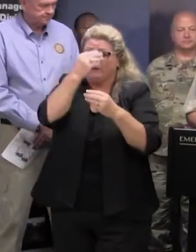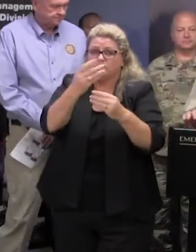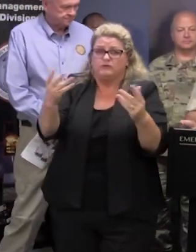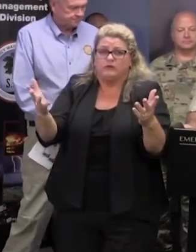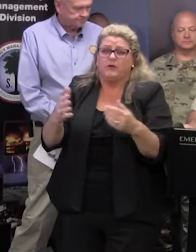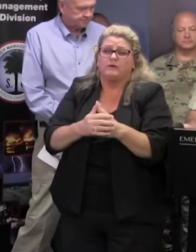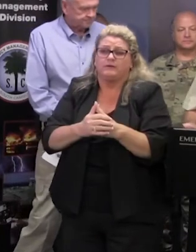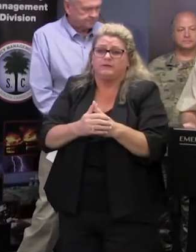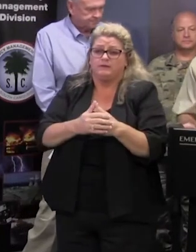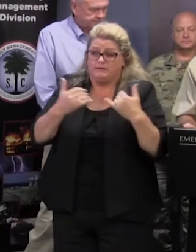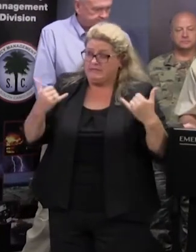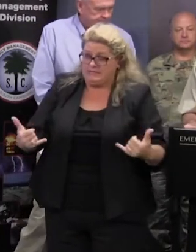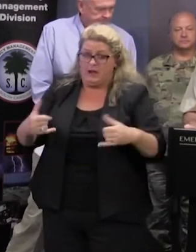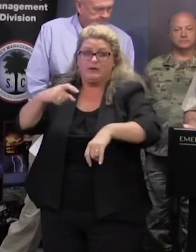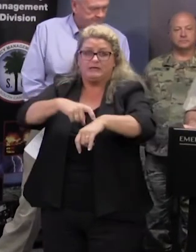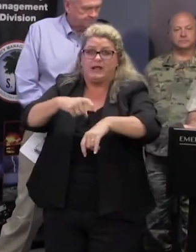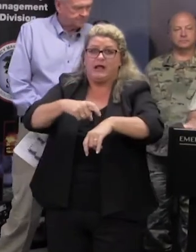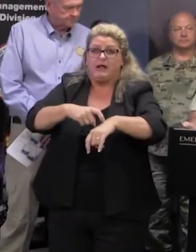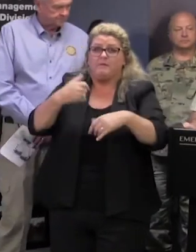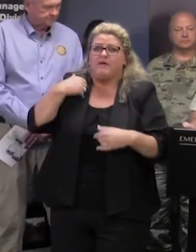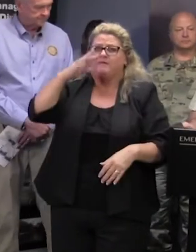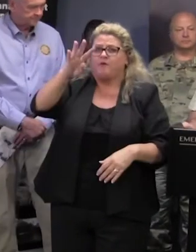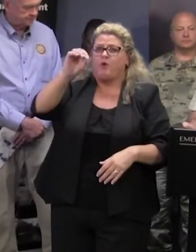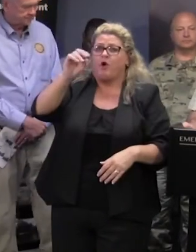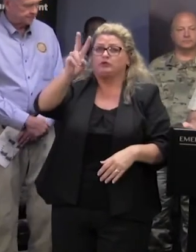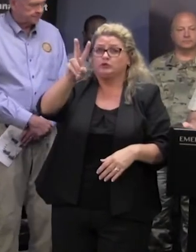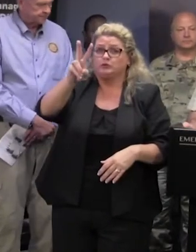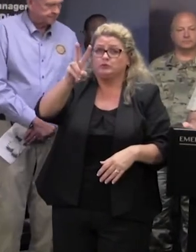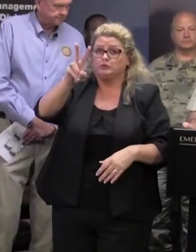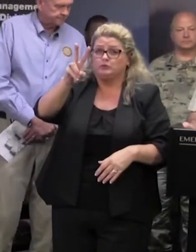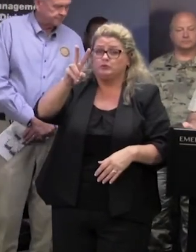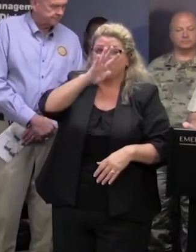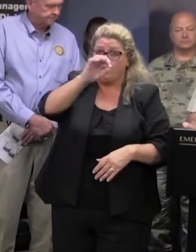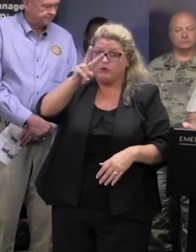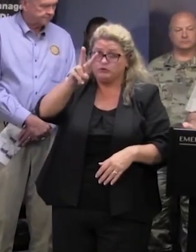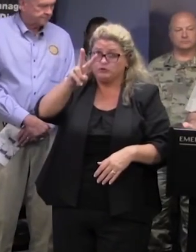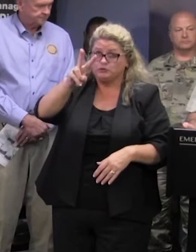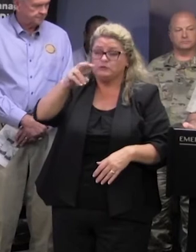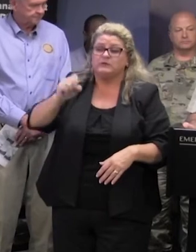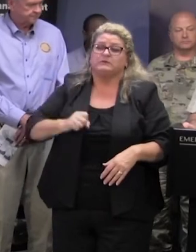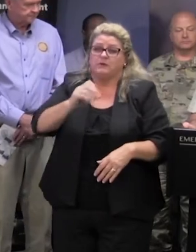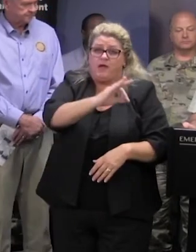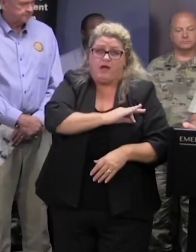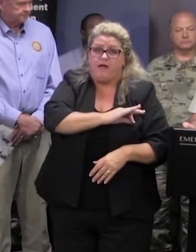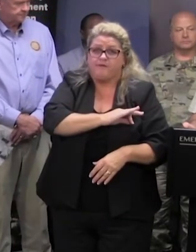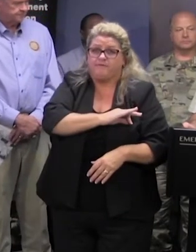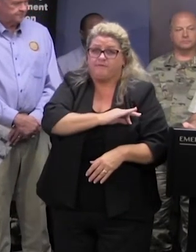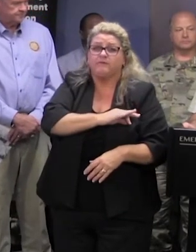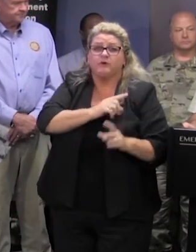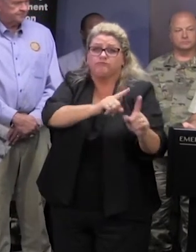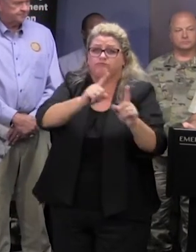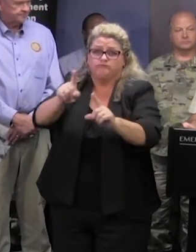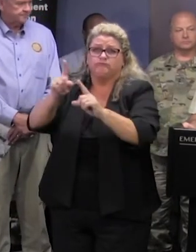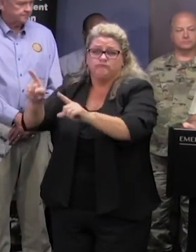as of this time we have 402 combination of 402 personnel assigned to the affected